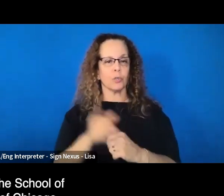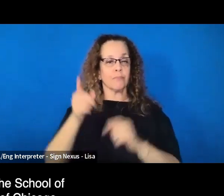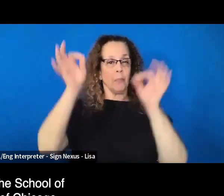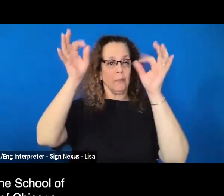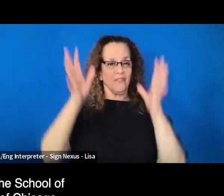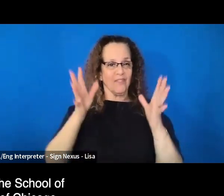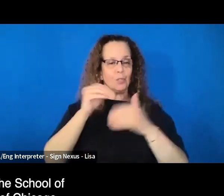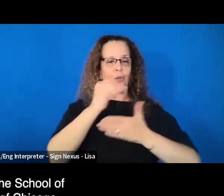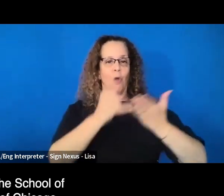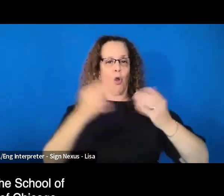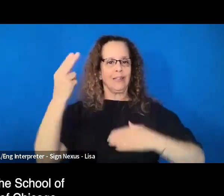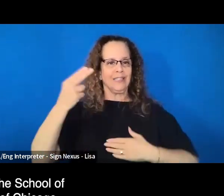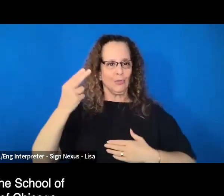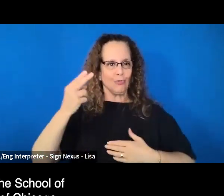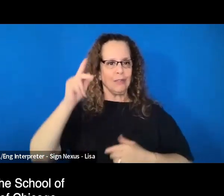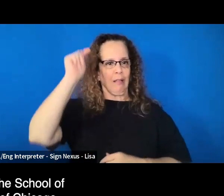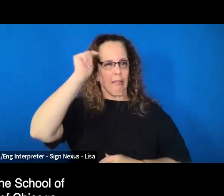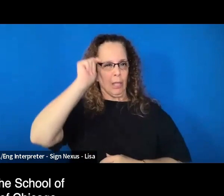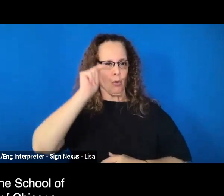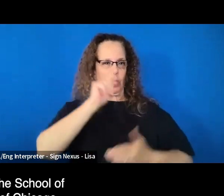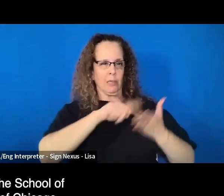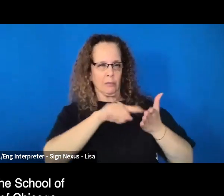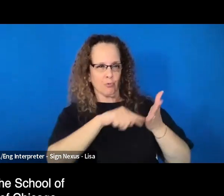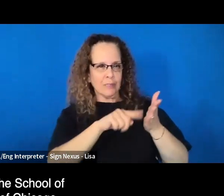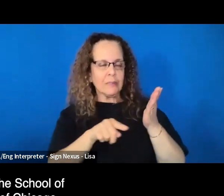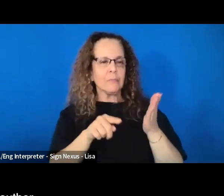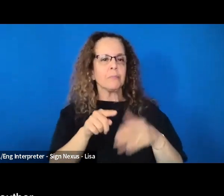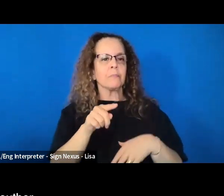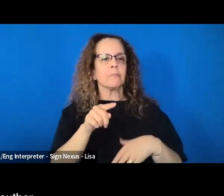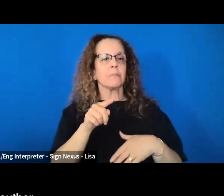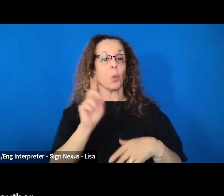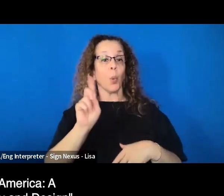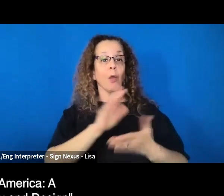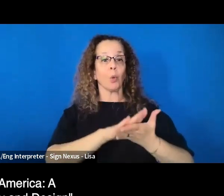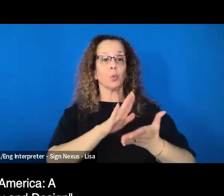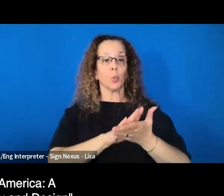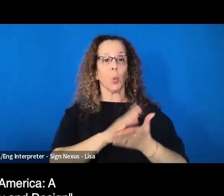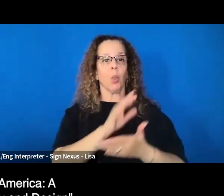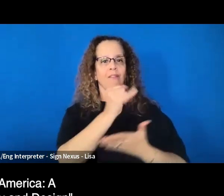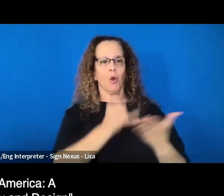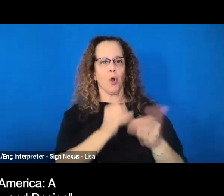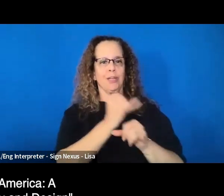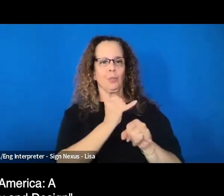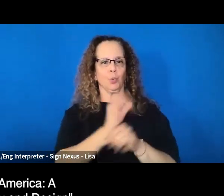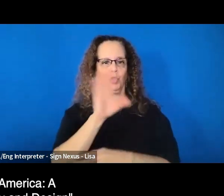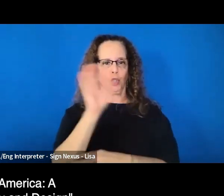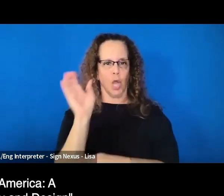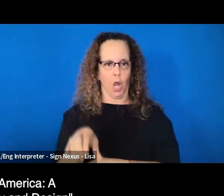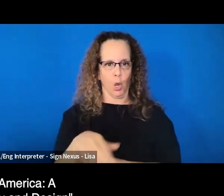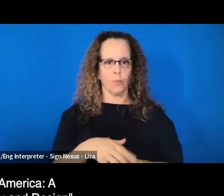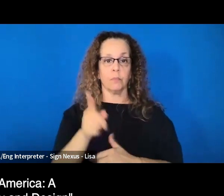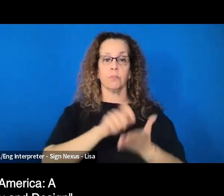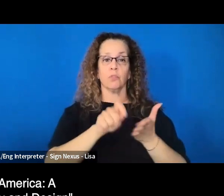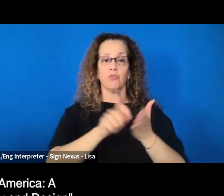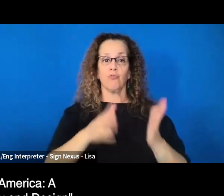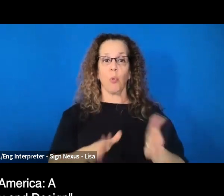criticism at the School of the Art Institute of Chicago. She is the author of Accessible America, A History of